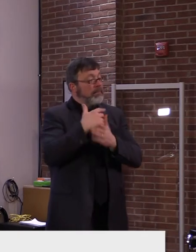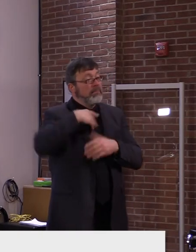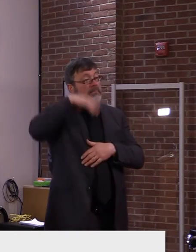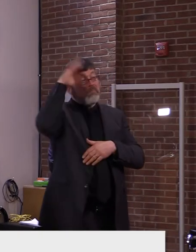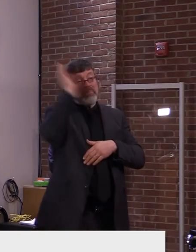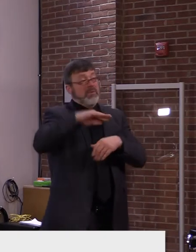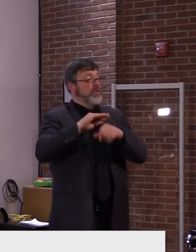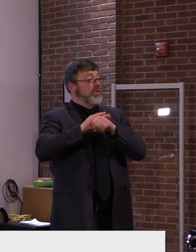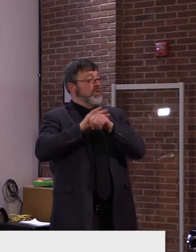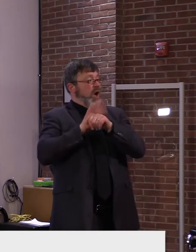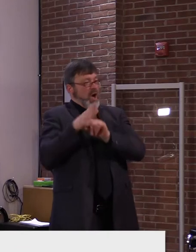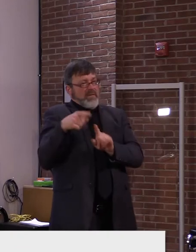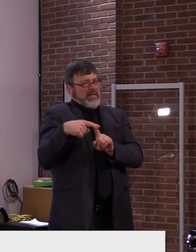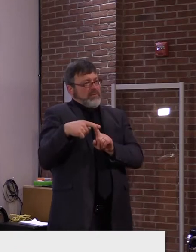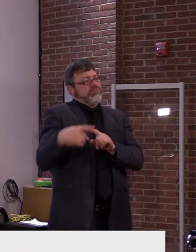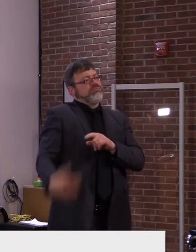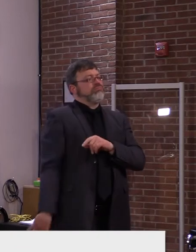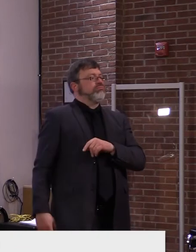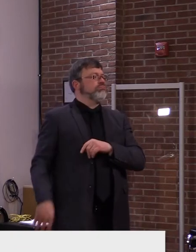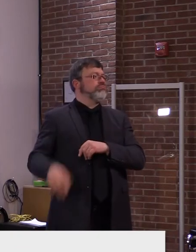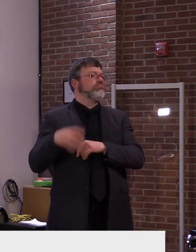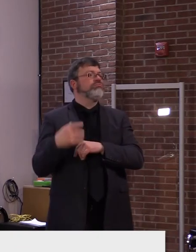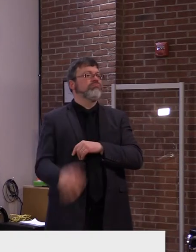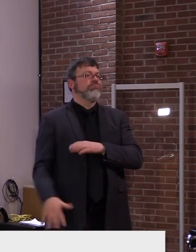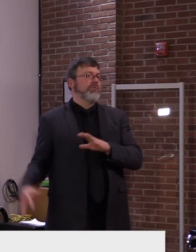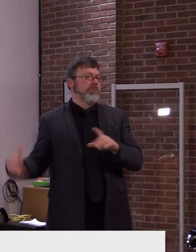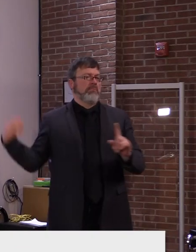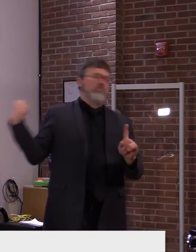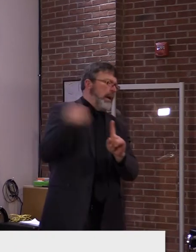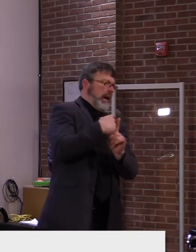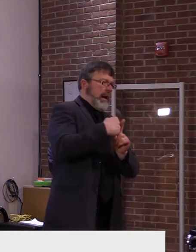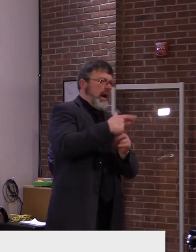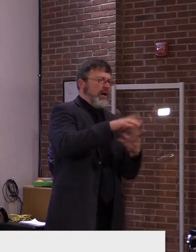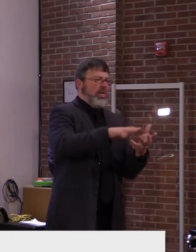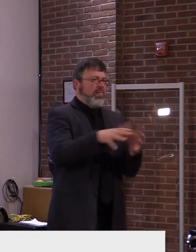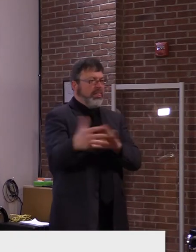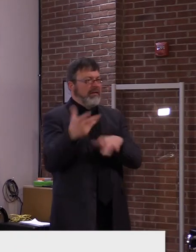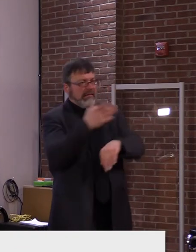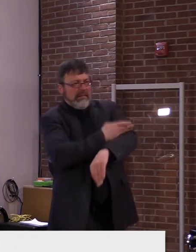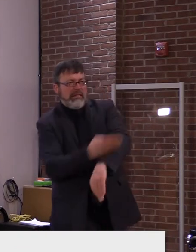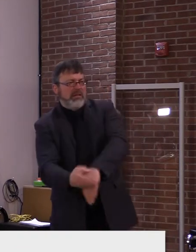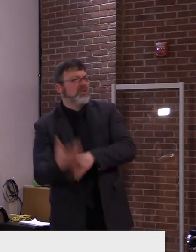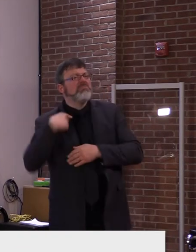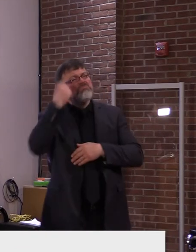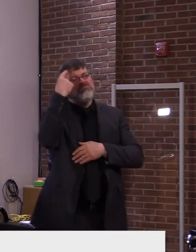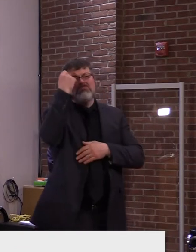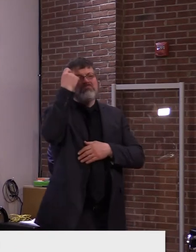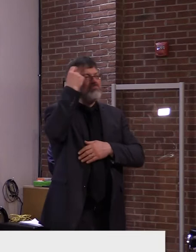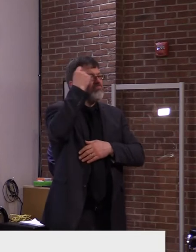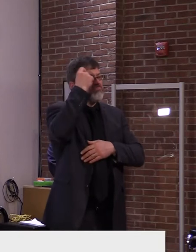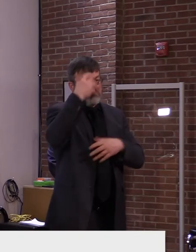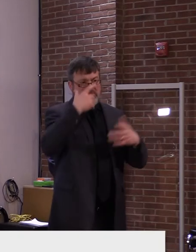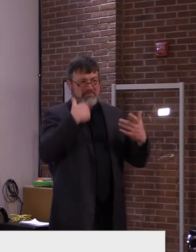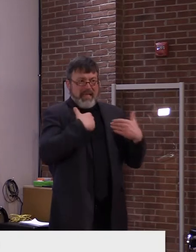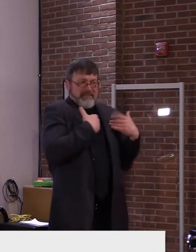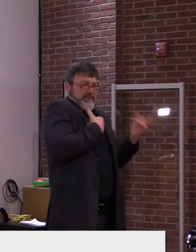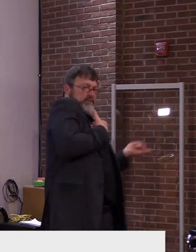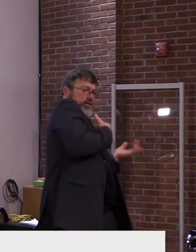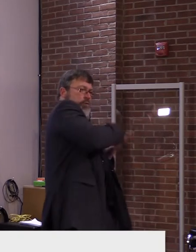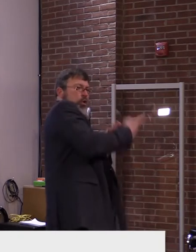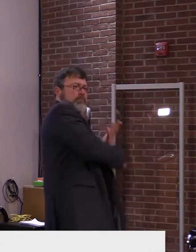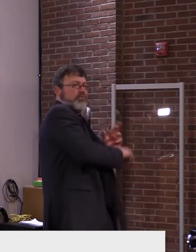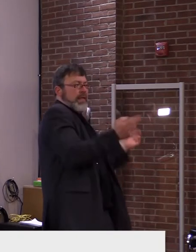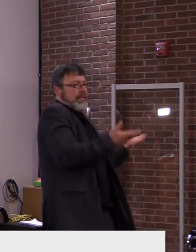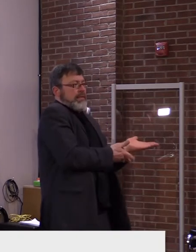year were reversed so quickly. But I don't want people to think that, all systems shut down. Uh, this system has